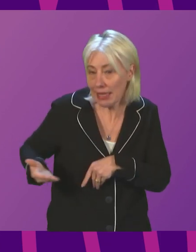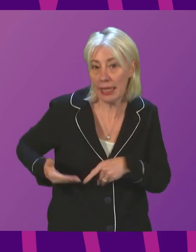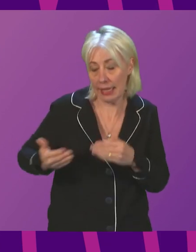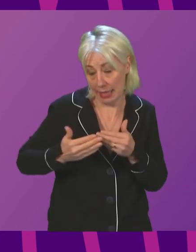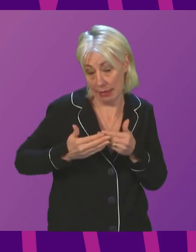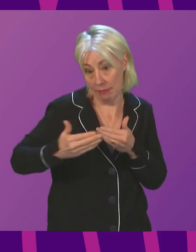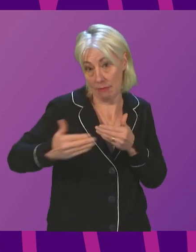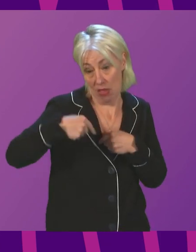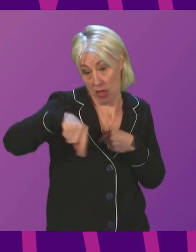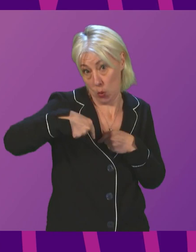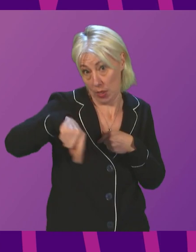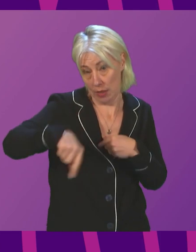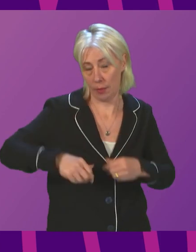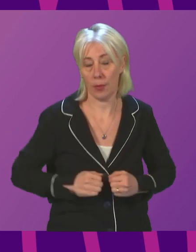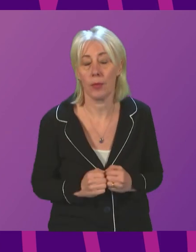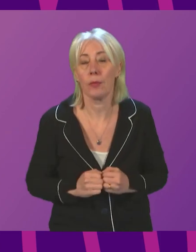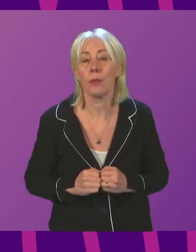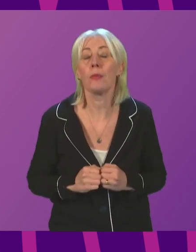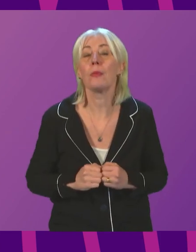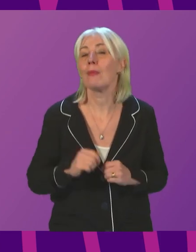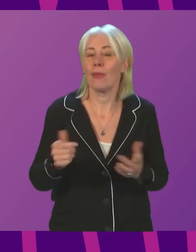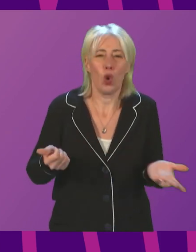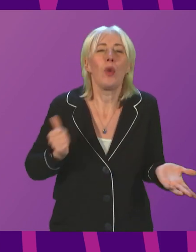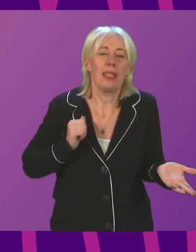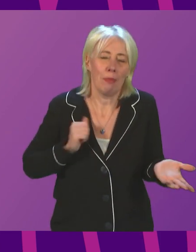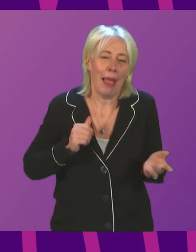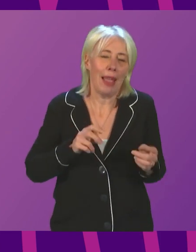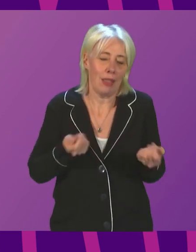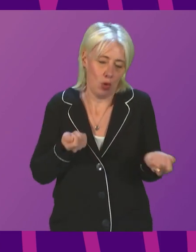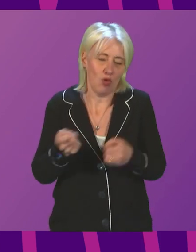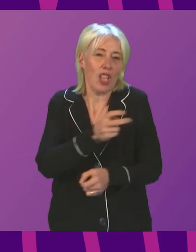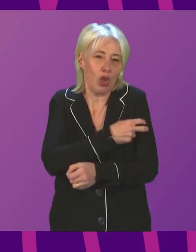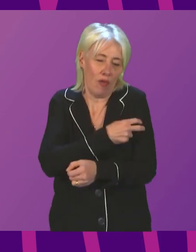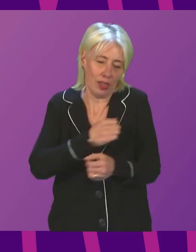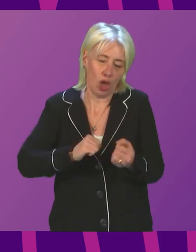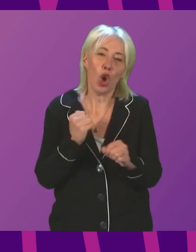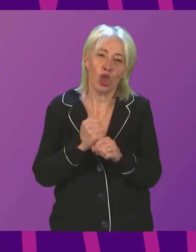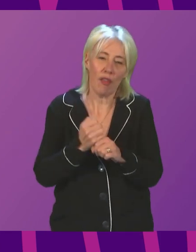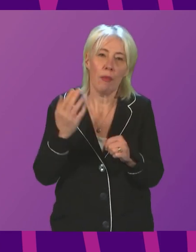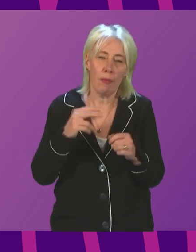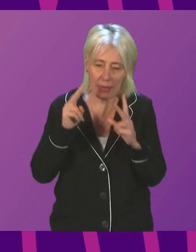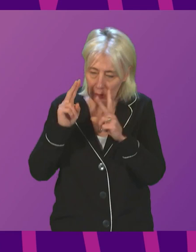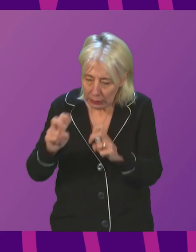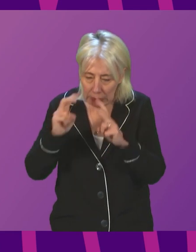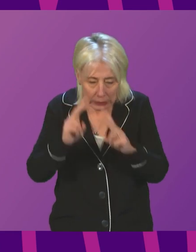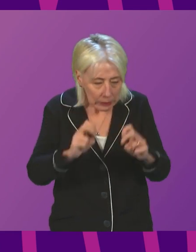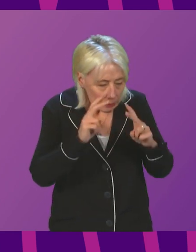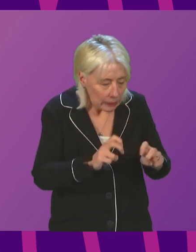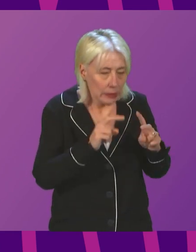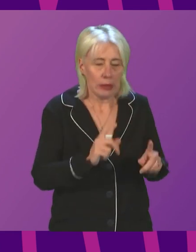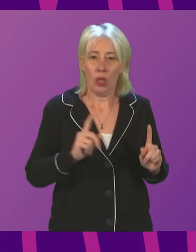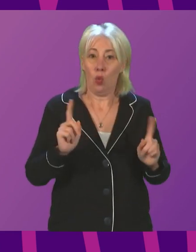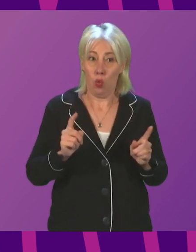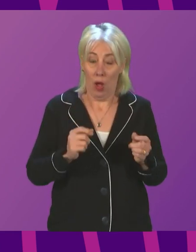course of this week. As you would expect, the Scottish Government has been exploring all options for how it will respond to the evolving